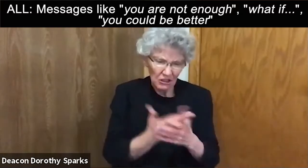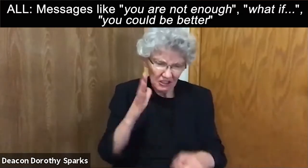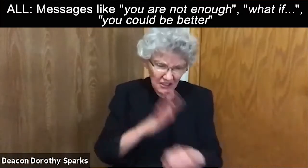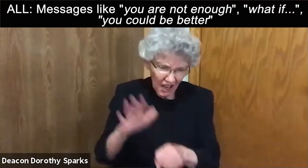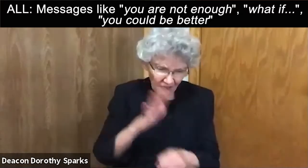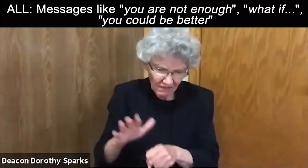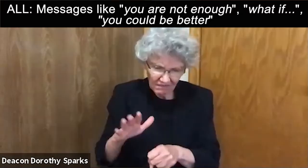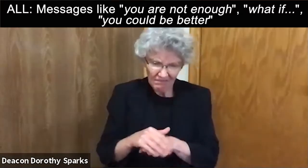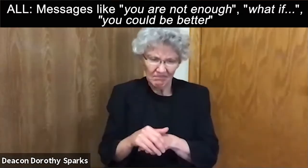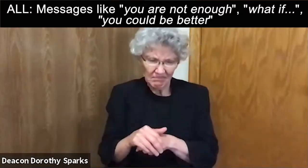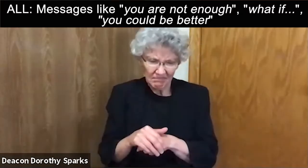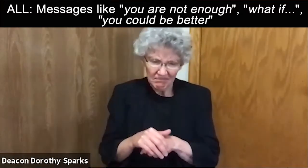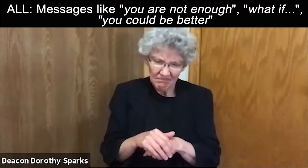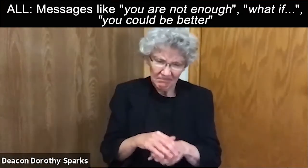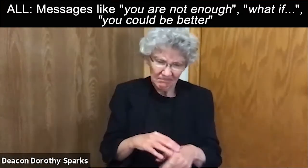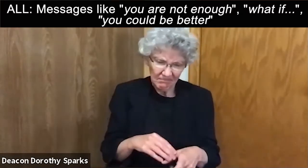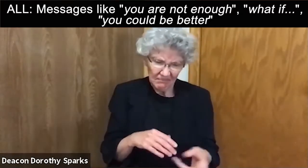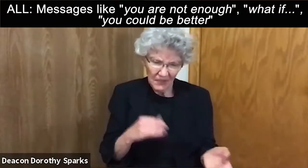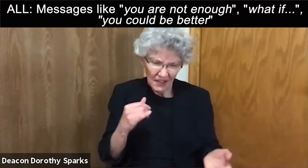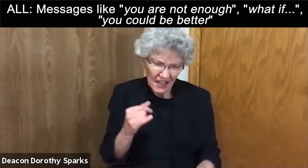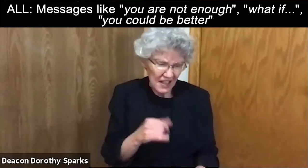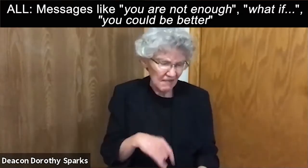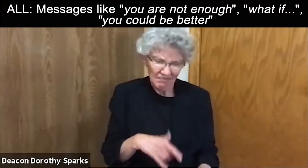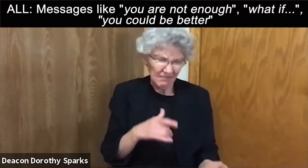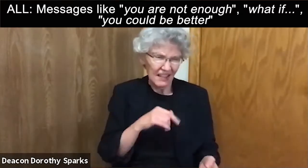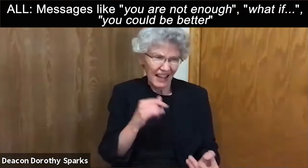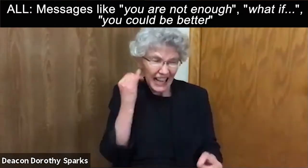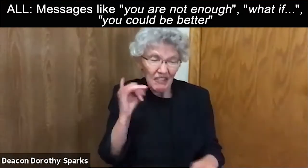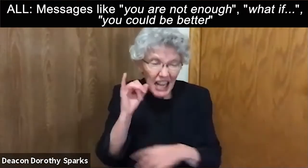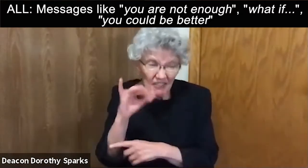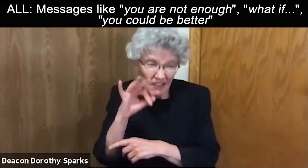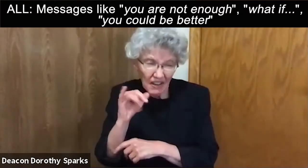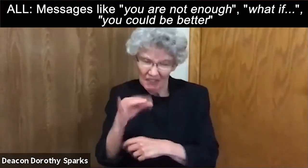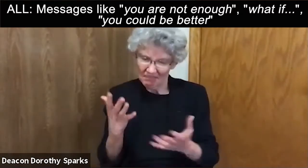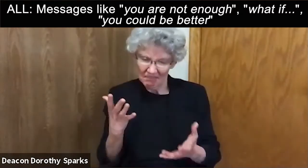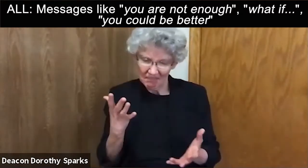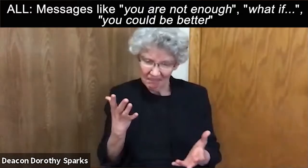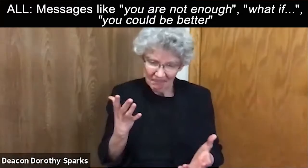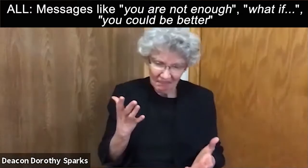what if,